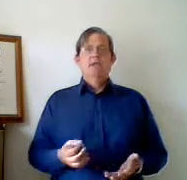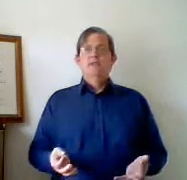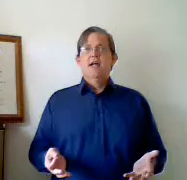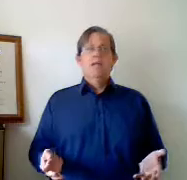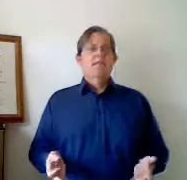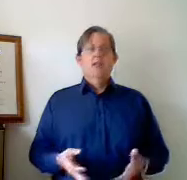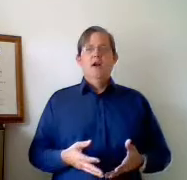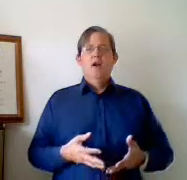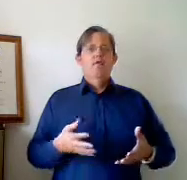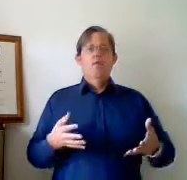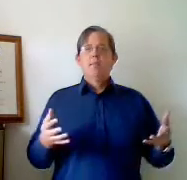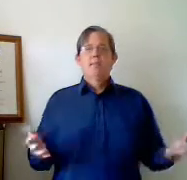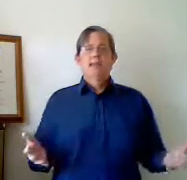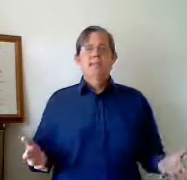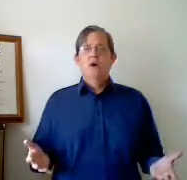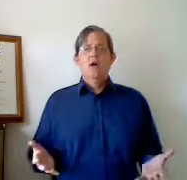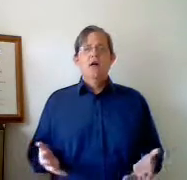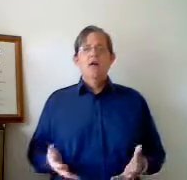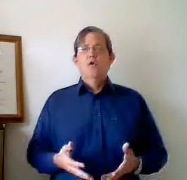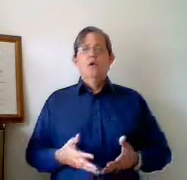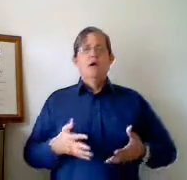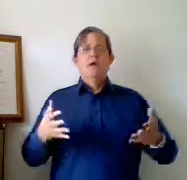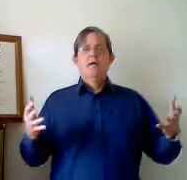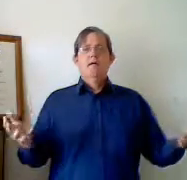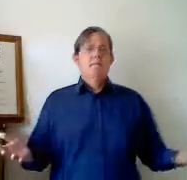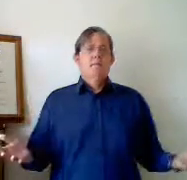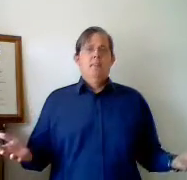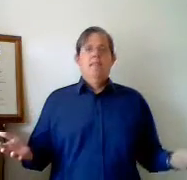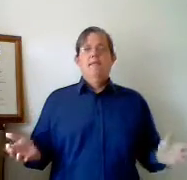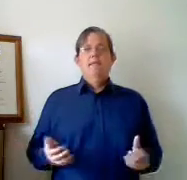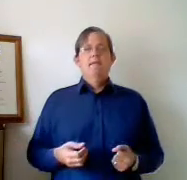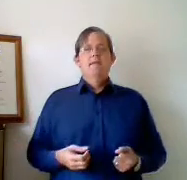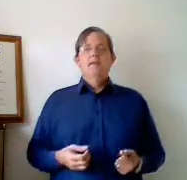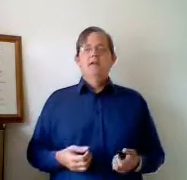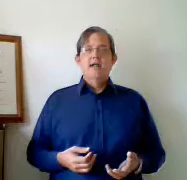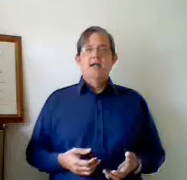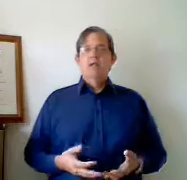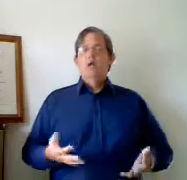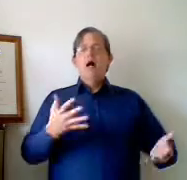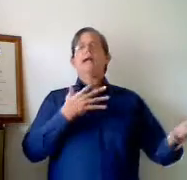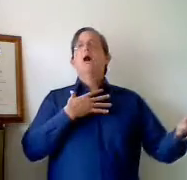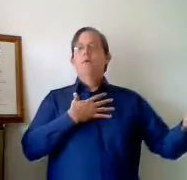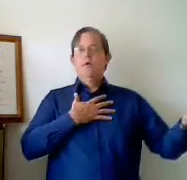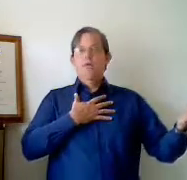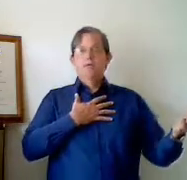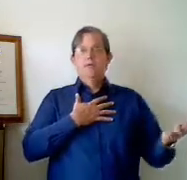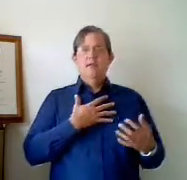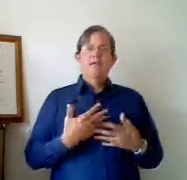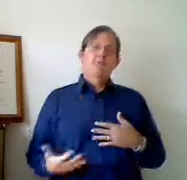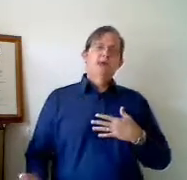customer says that they are looking for a price on your, and you say, well I can help you with that. That is